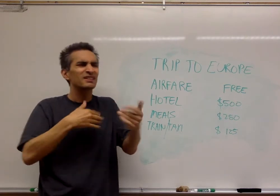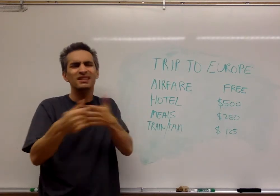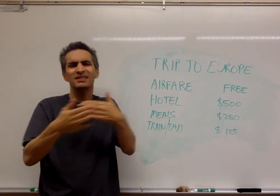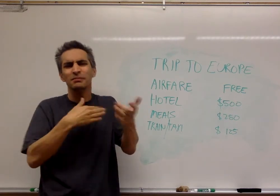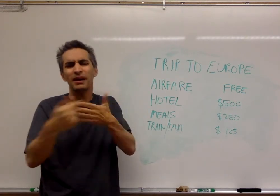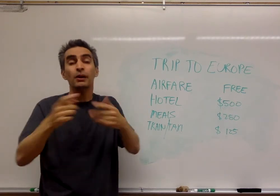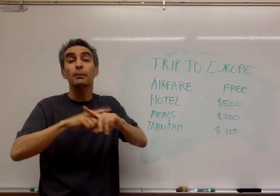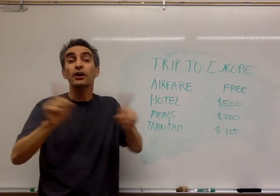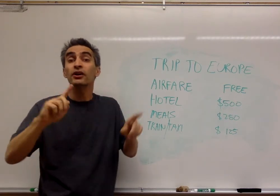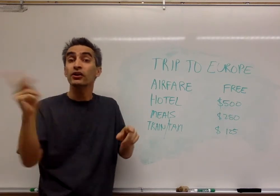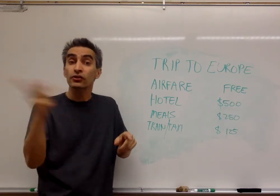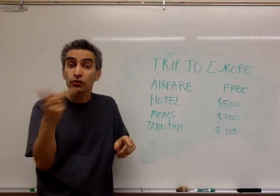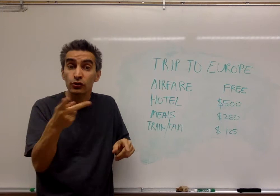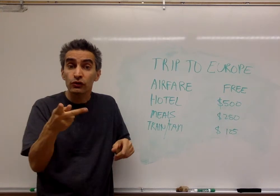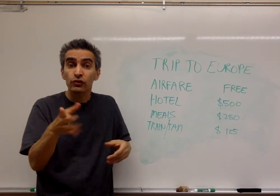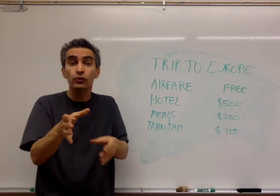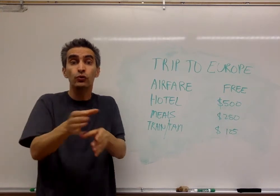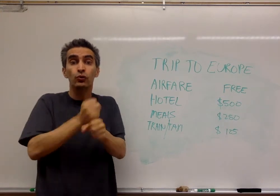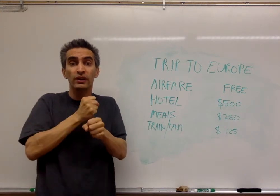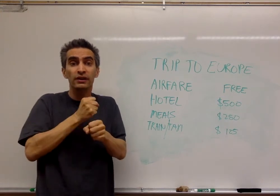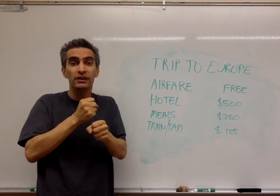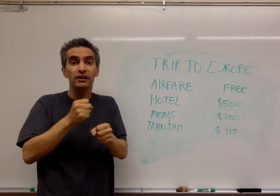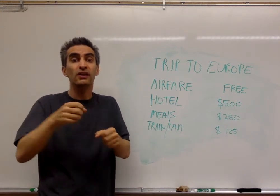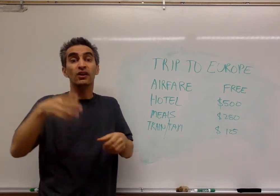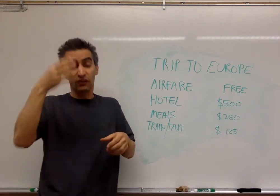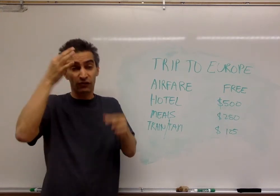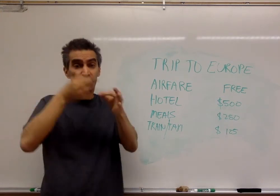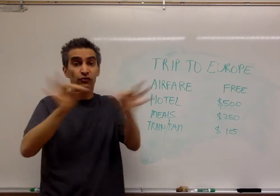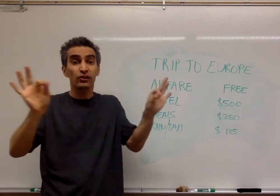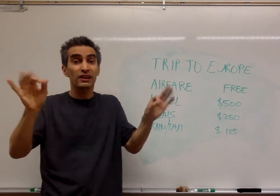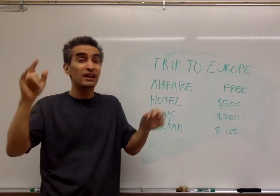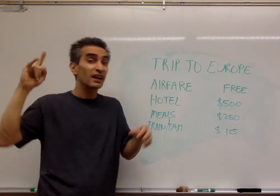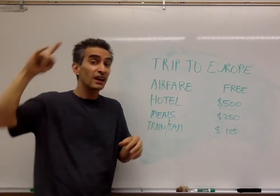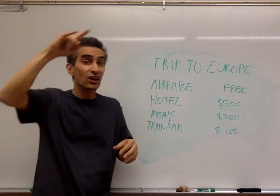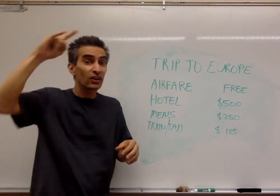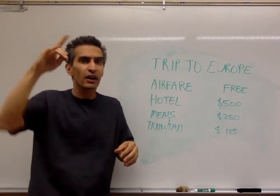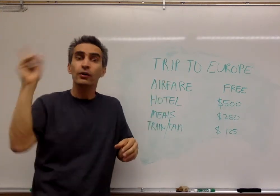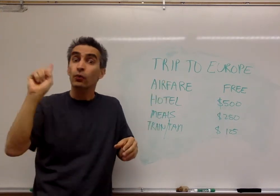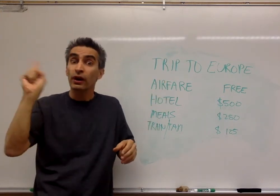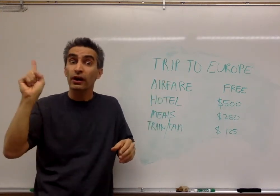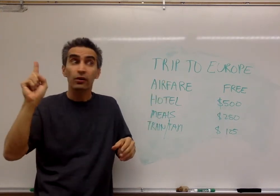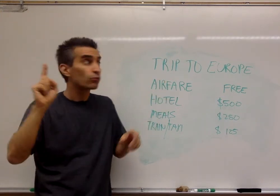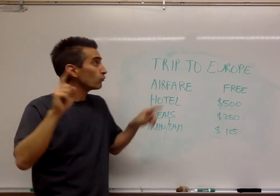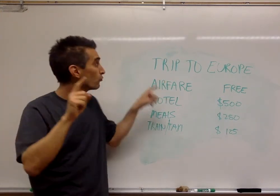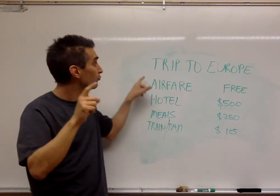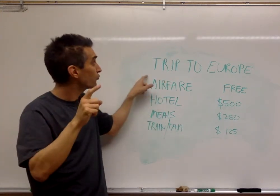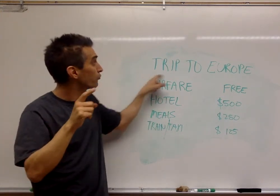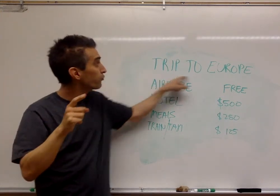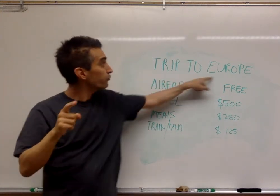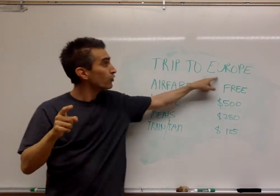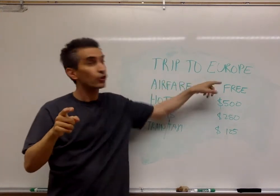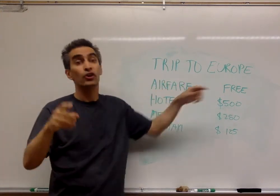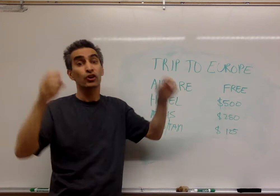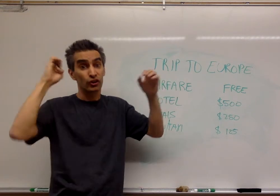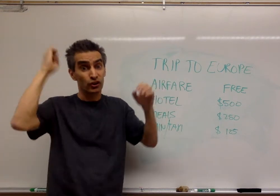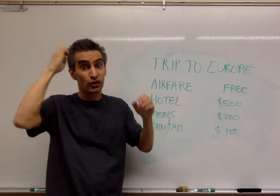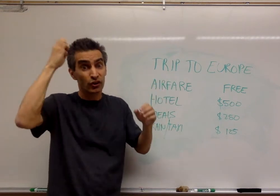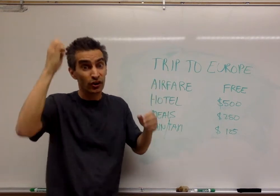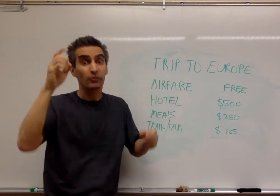it doesn't really matter, but two of you, you went a free airfare to Europe.